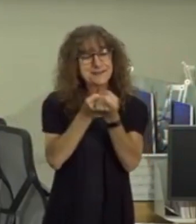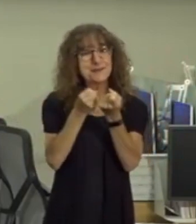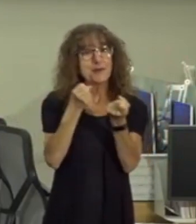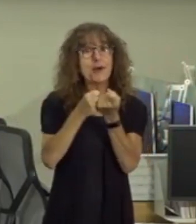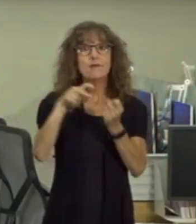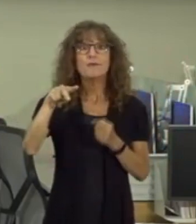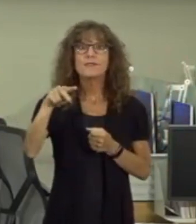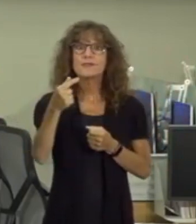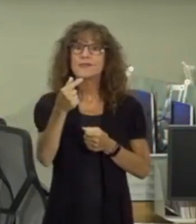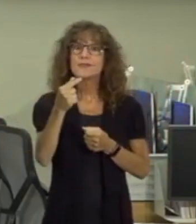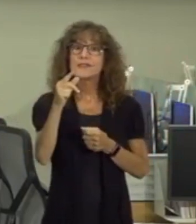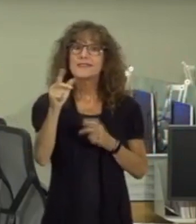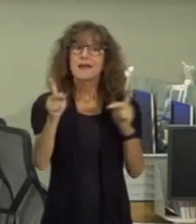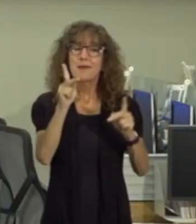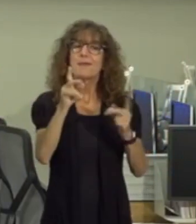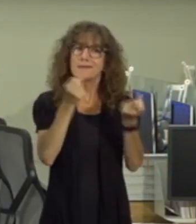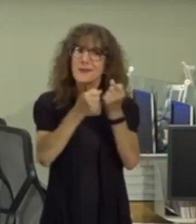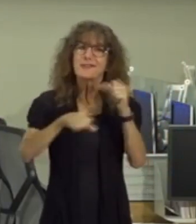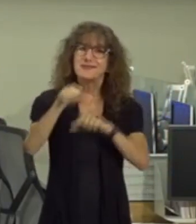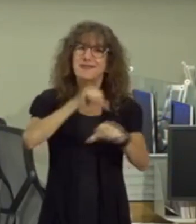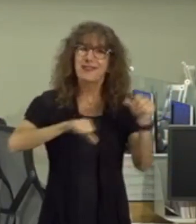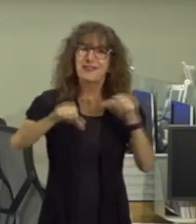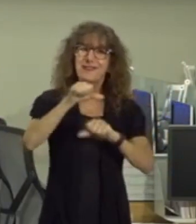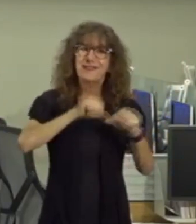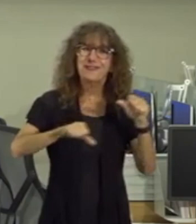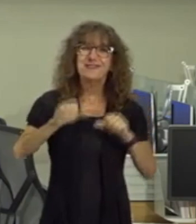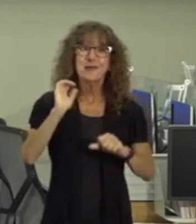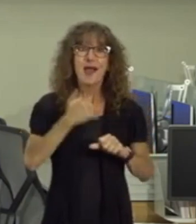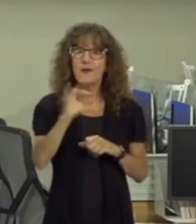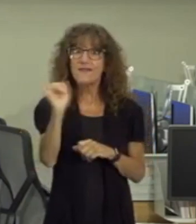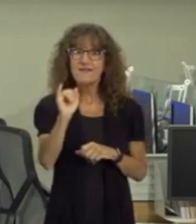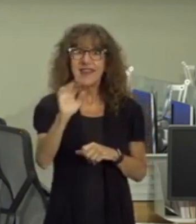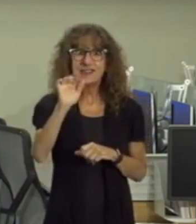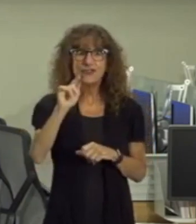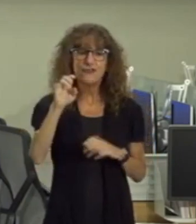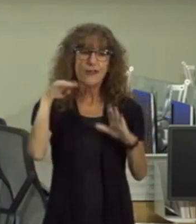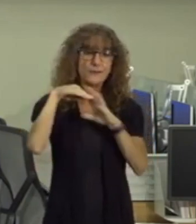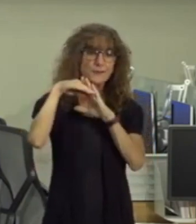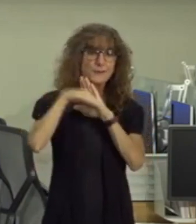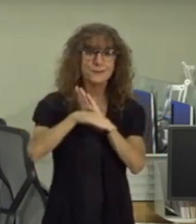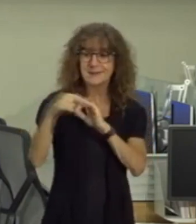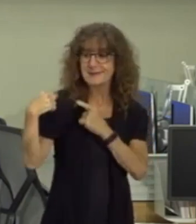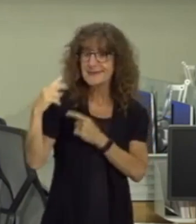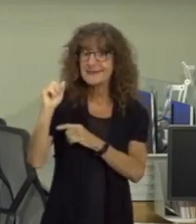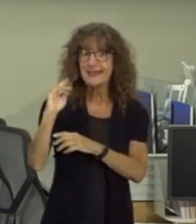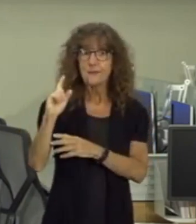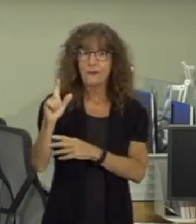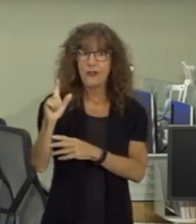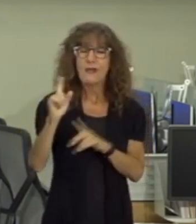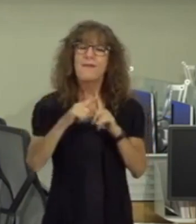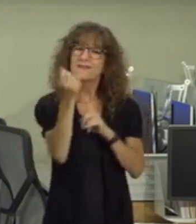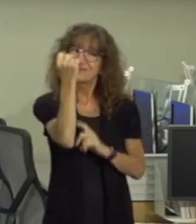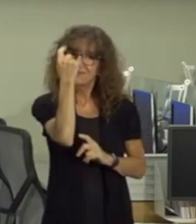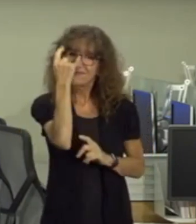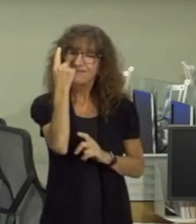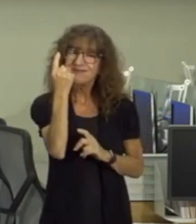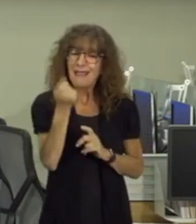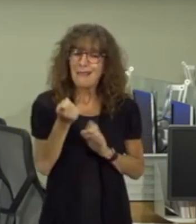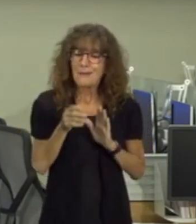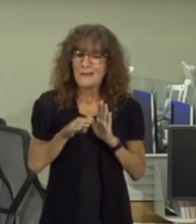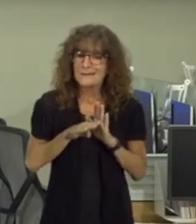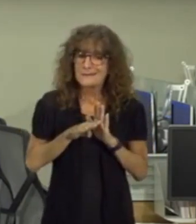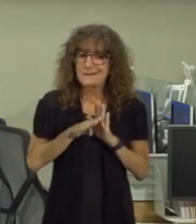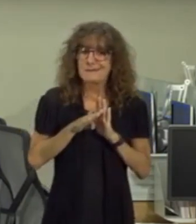fact that prince georgians had each other's backs and so overall our infection rate has trended down since april uh however there has been a slight